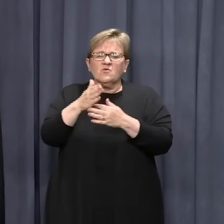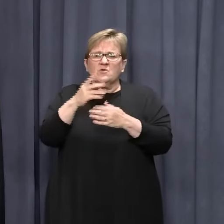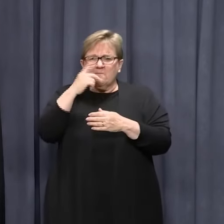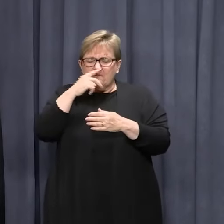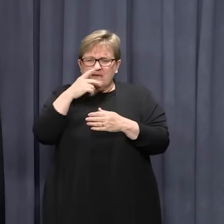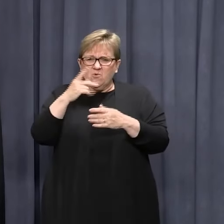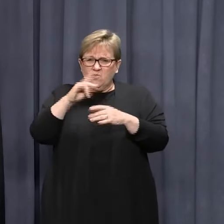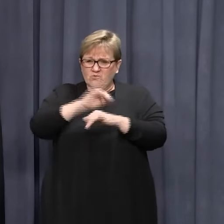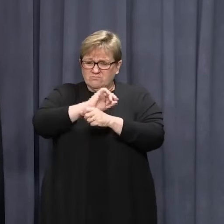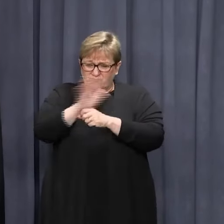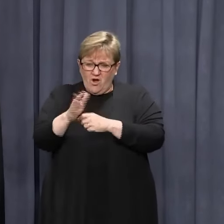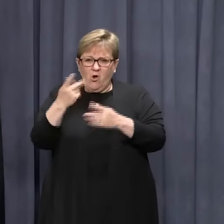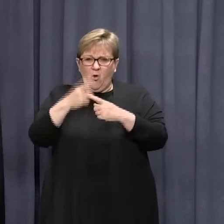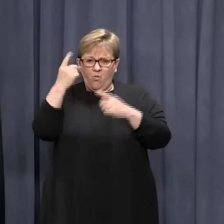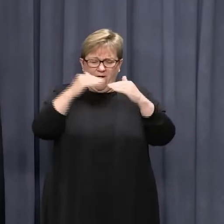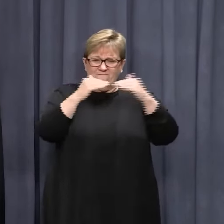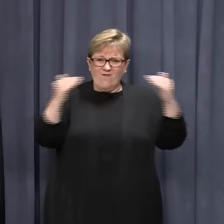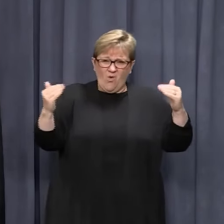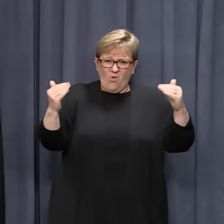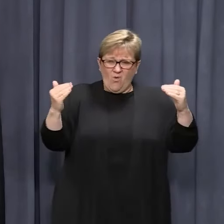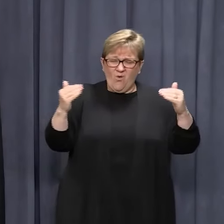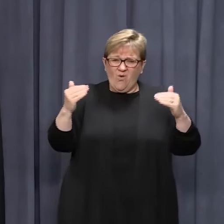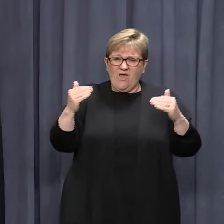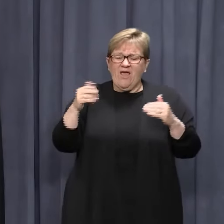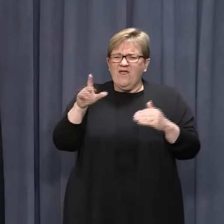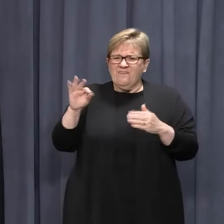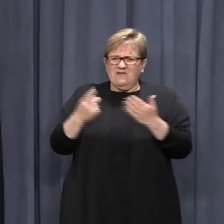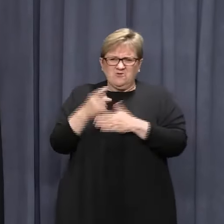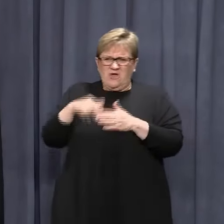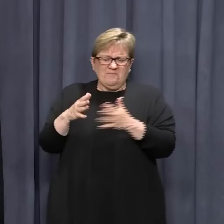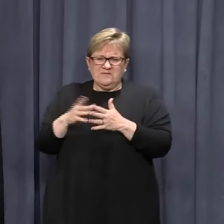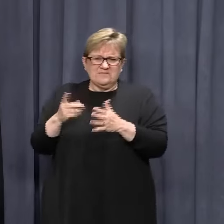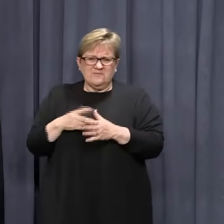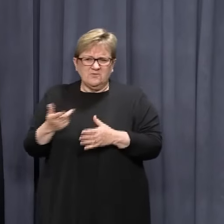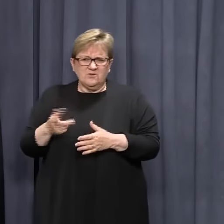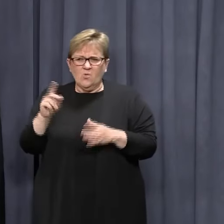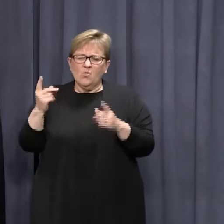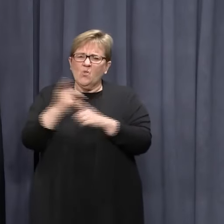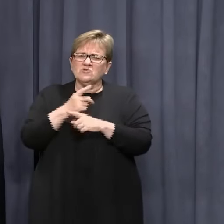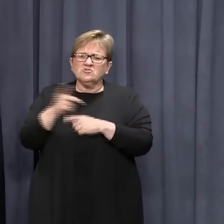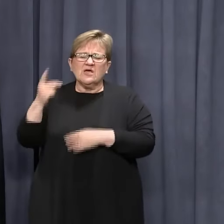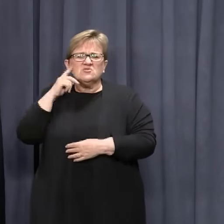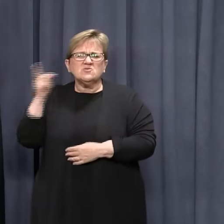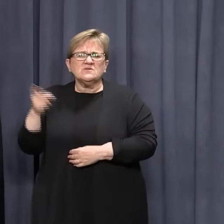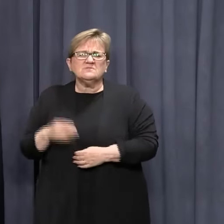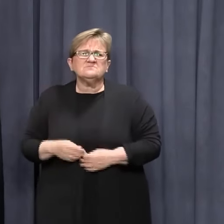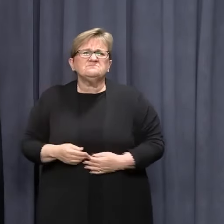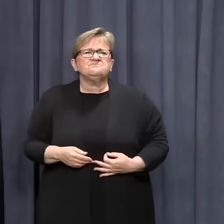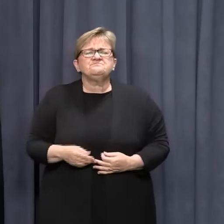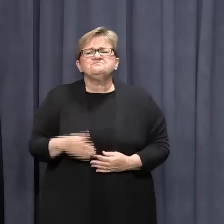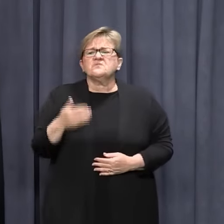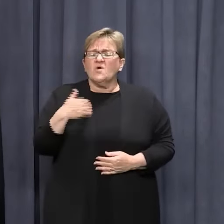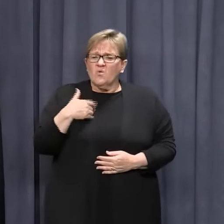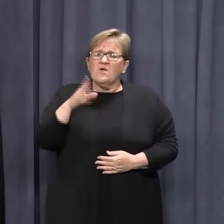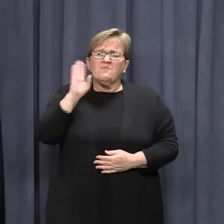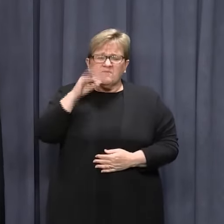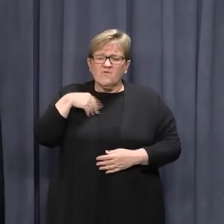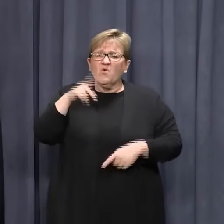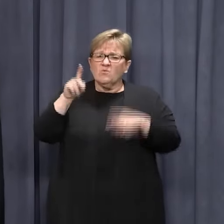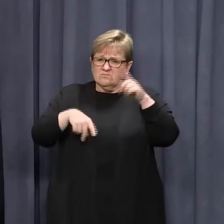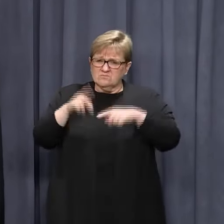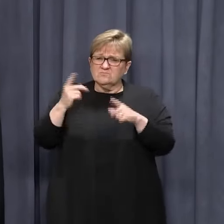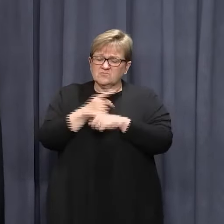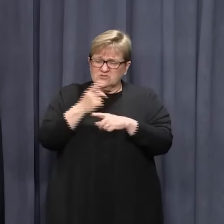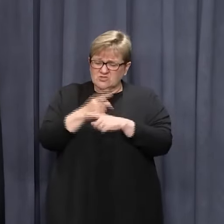cases on certain floors of hotels. We haven't seen any of that in WA. What changes are you considering? We made a range of changes. Other states have